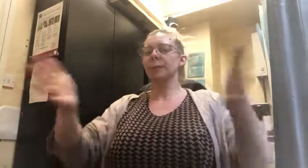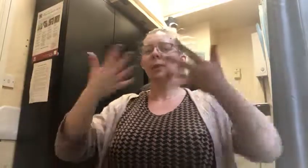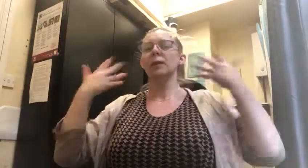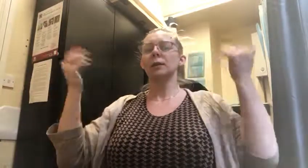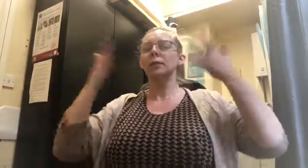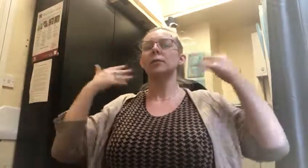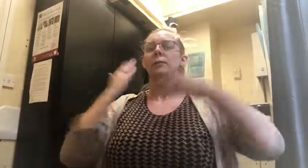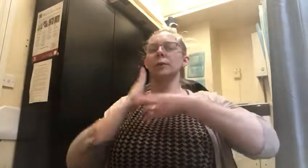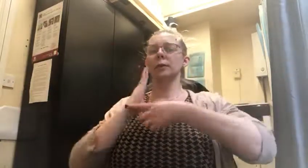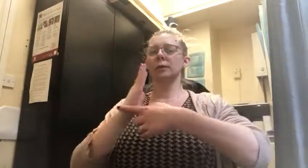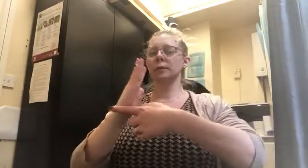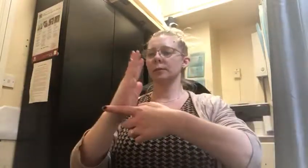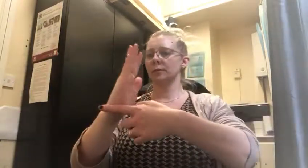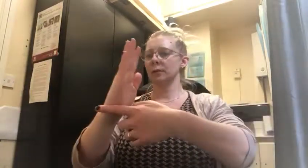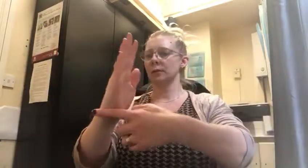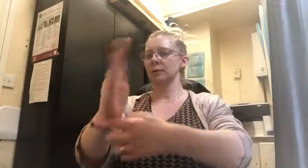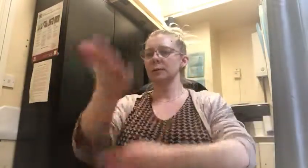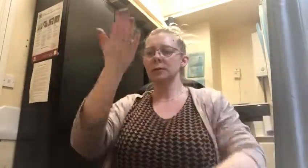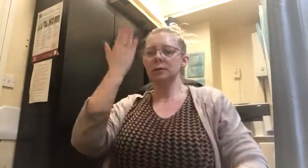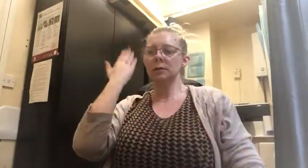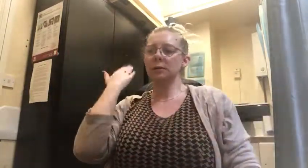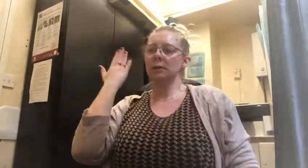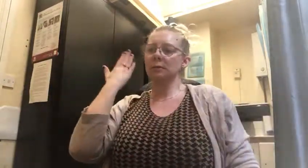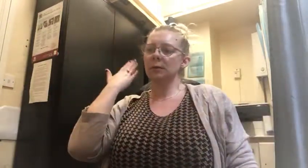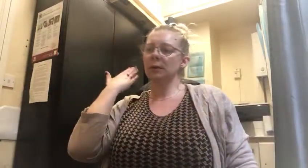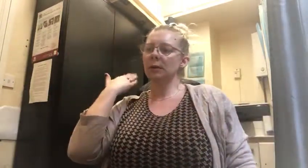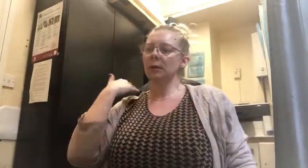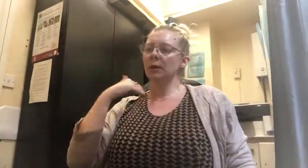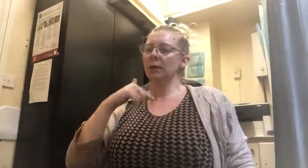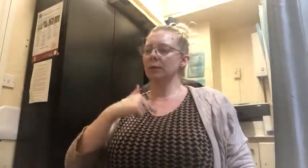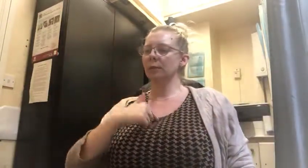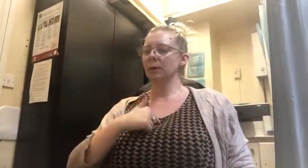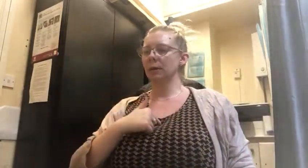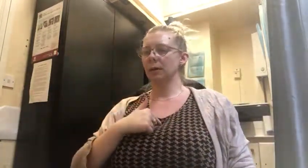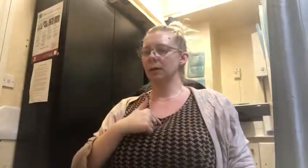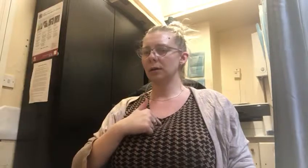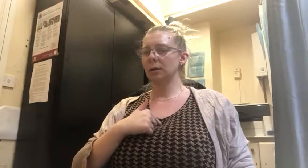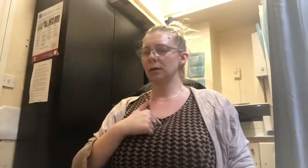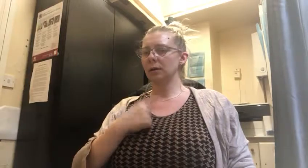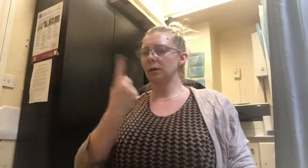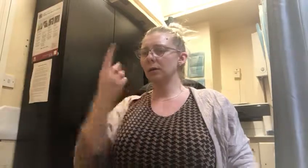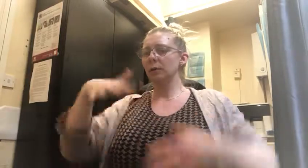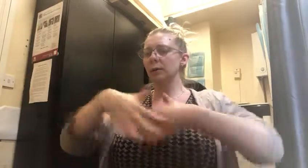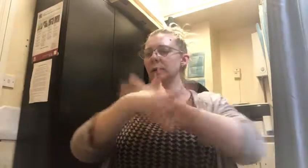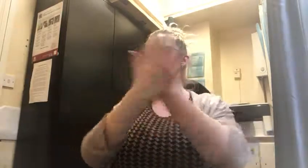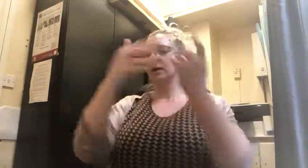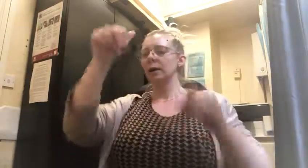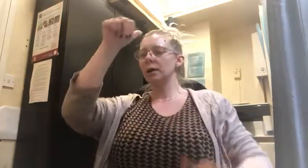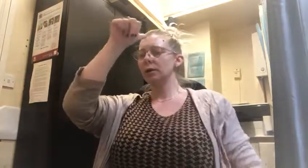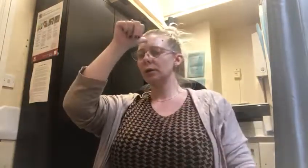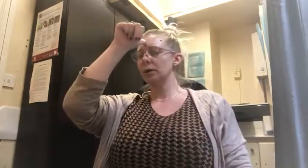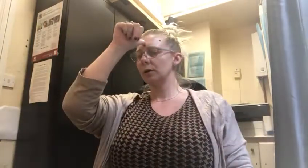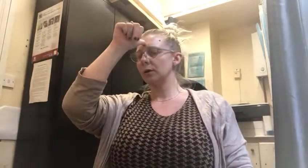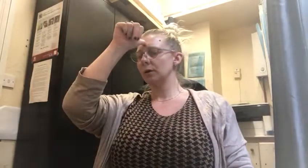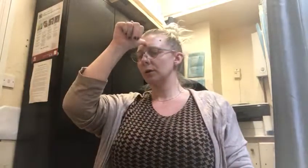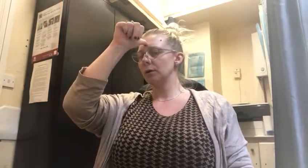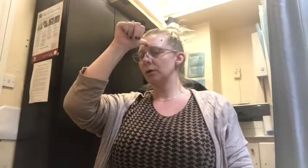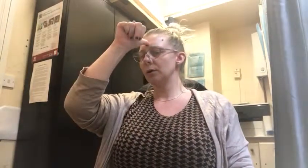If the wind my step The sea stays behind me What do you know